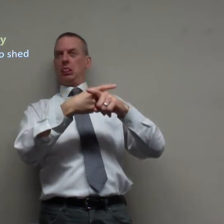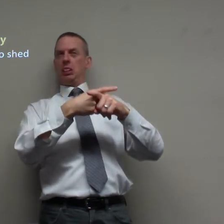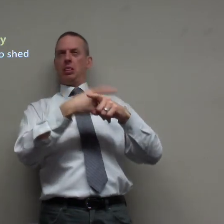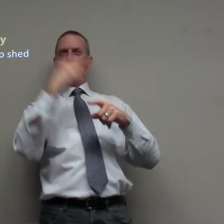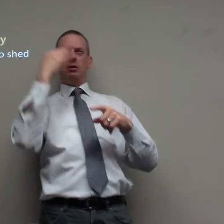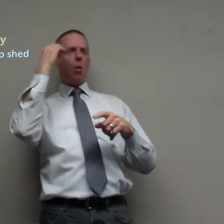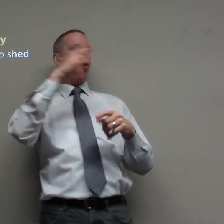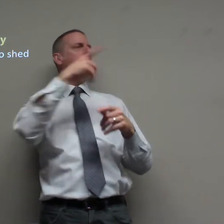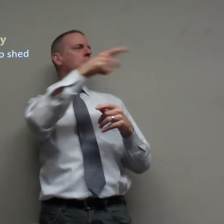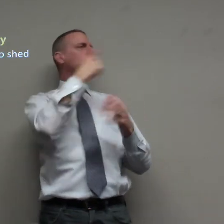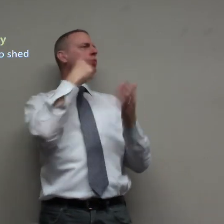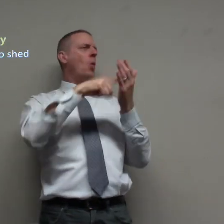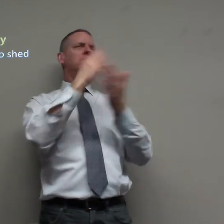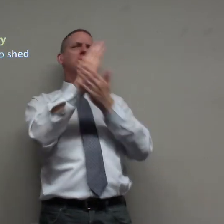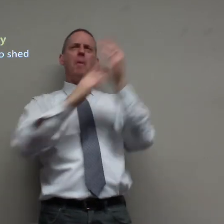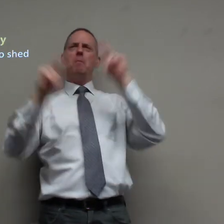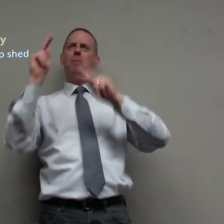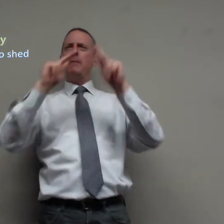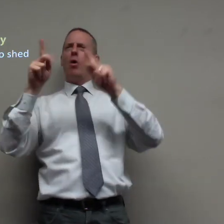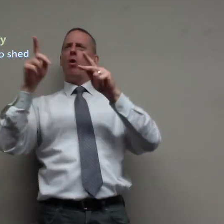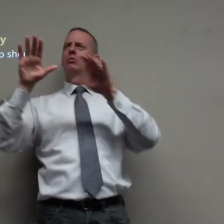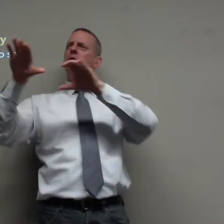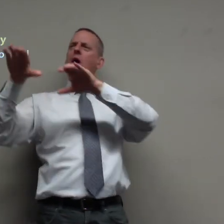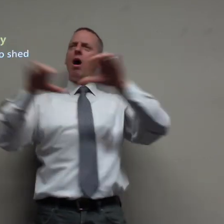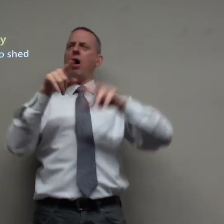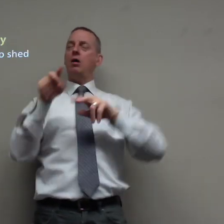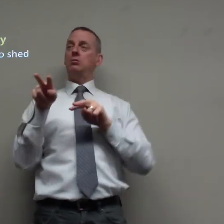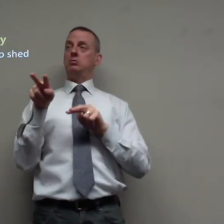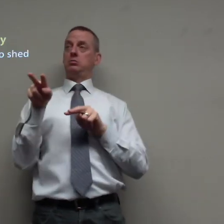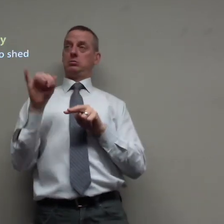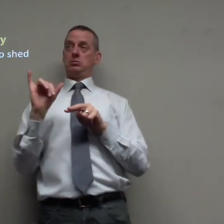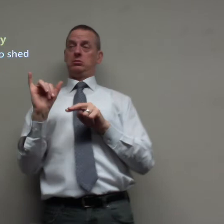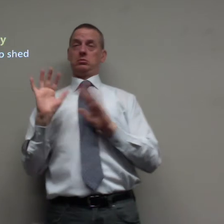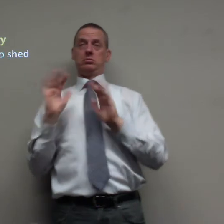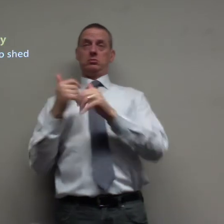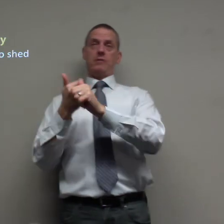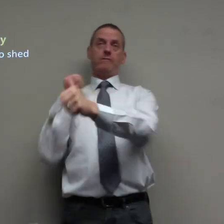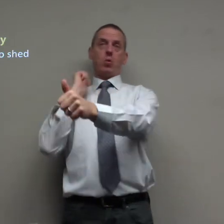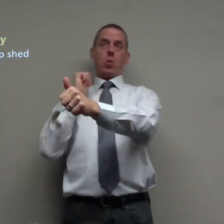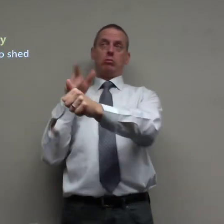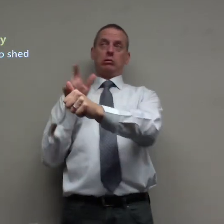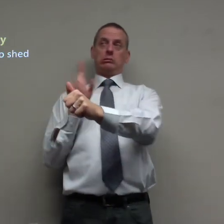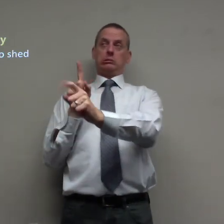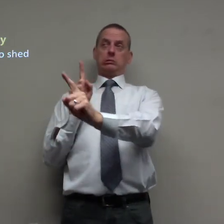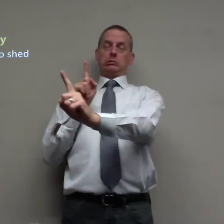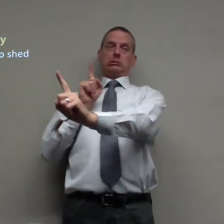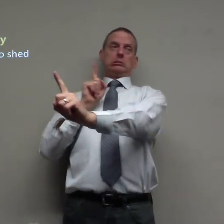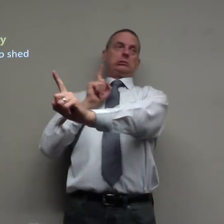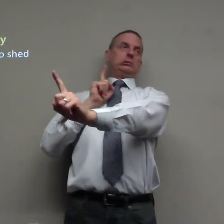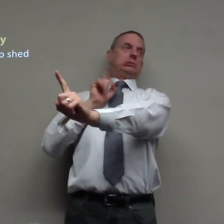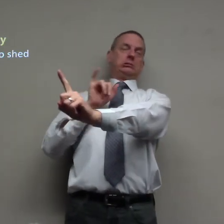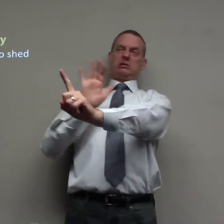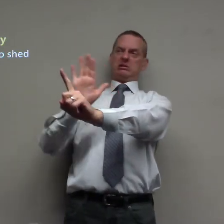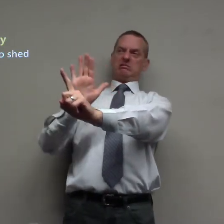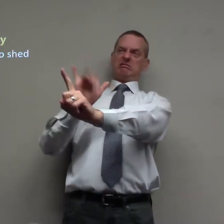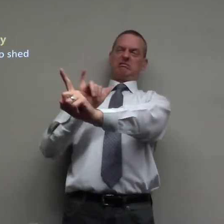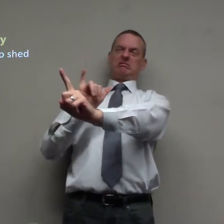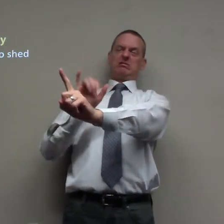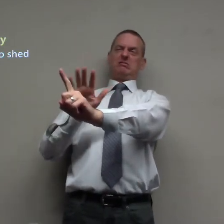an extreme difference some people act like this and you don't want to be a part of that person's